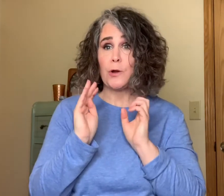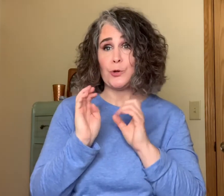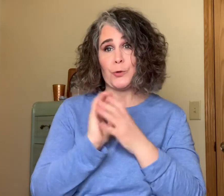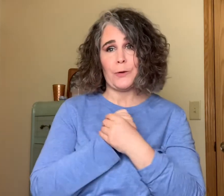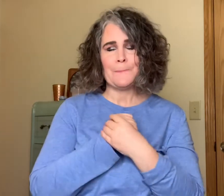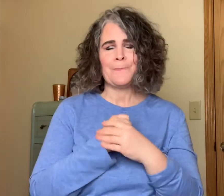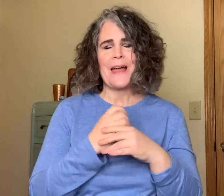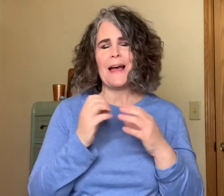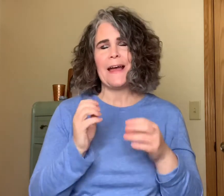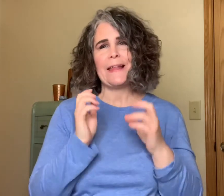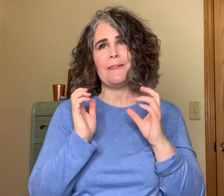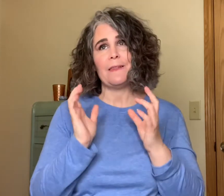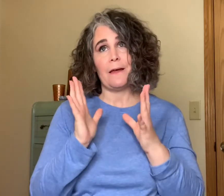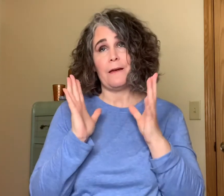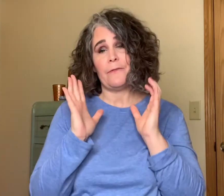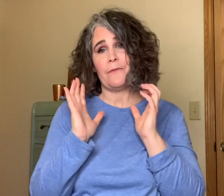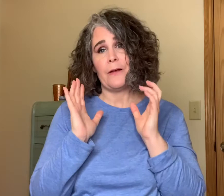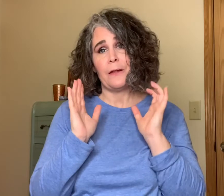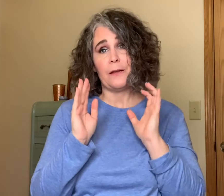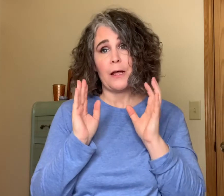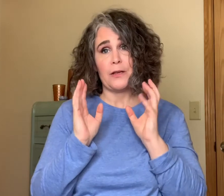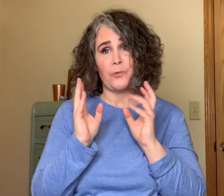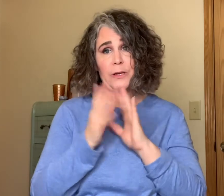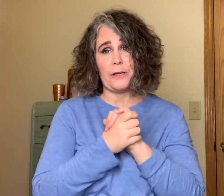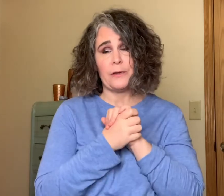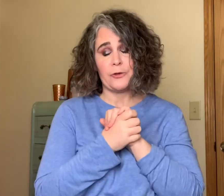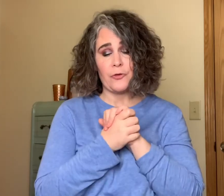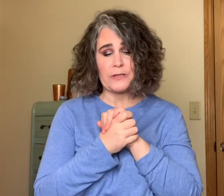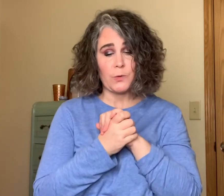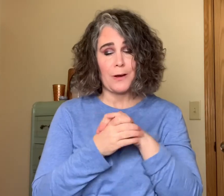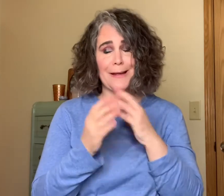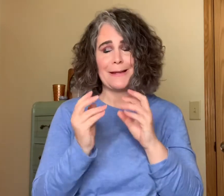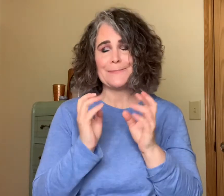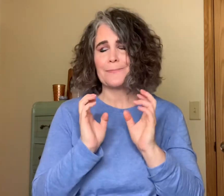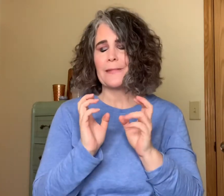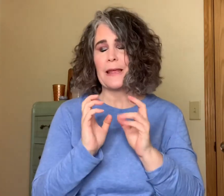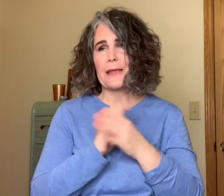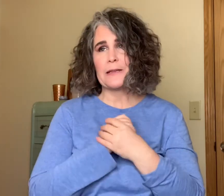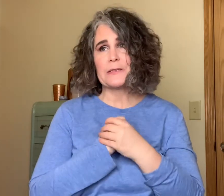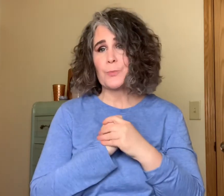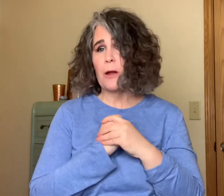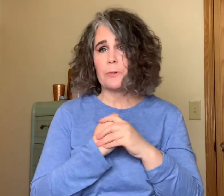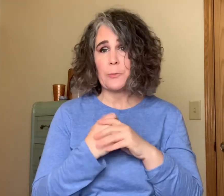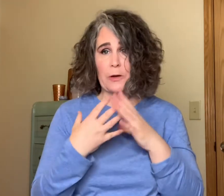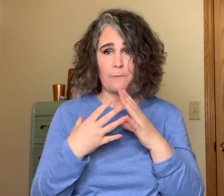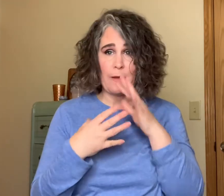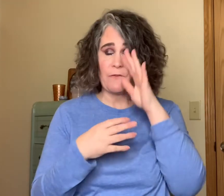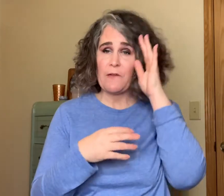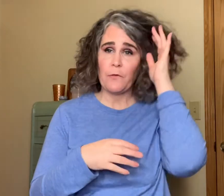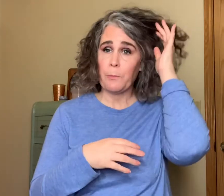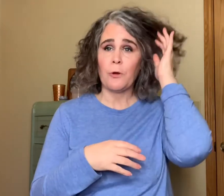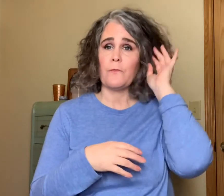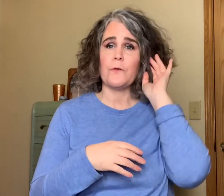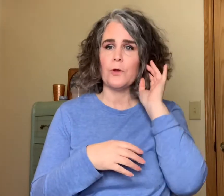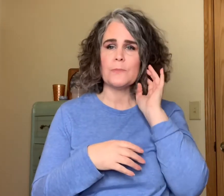Nude I love La Nuit Tresor it is probably one of my favorite perfumes